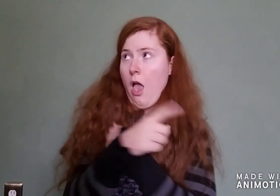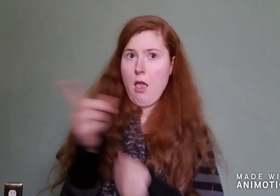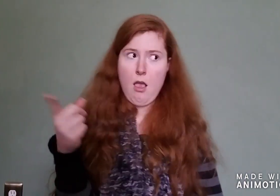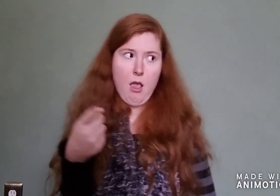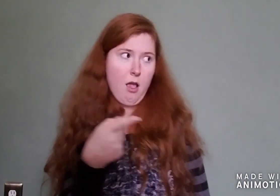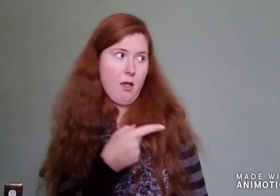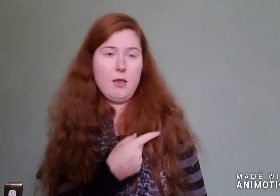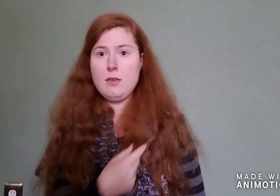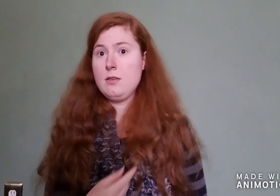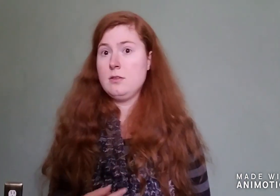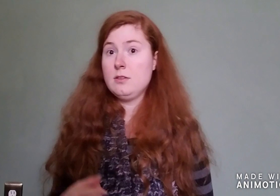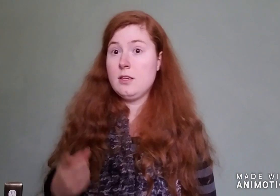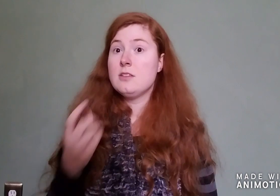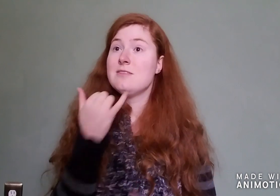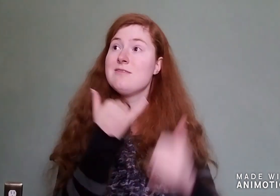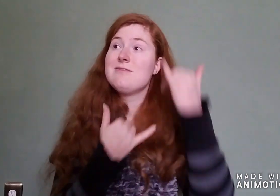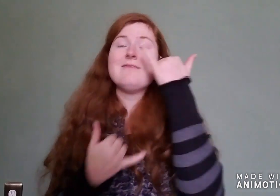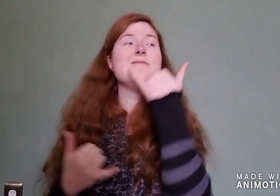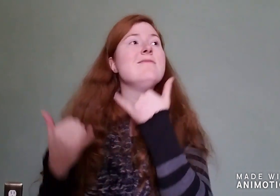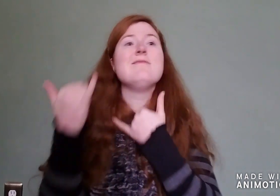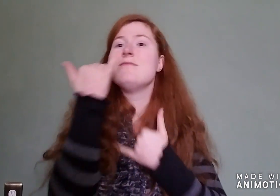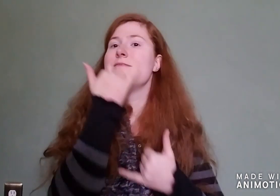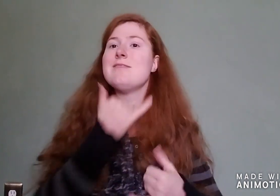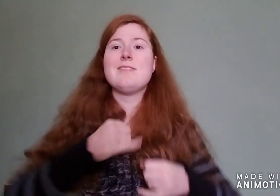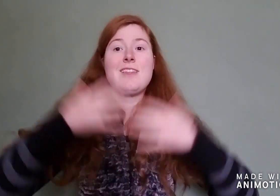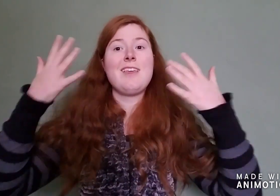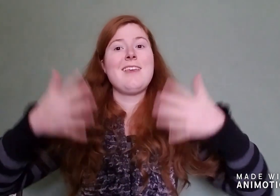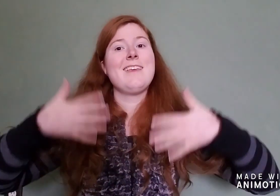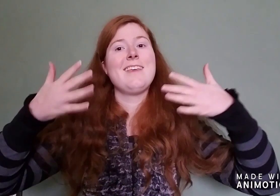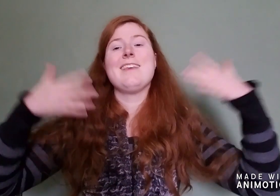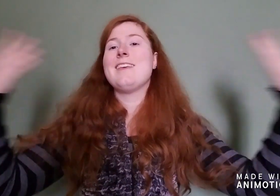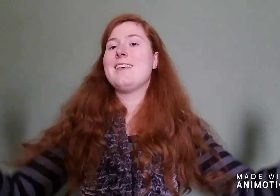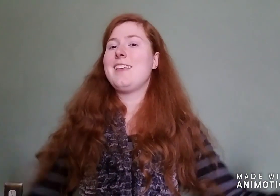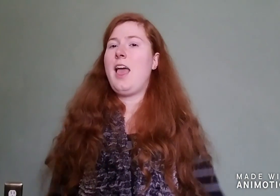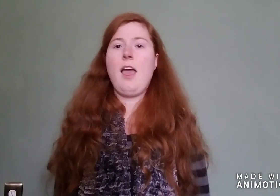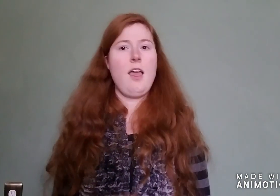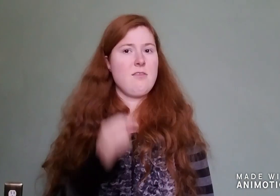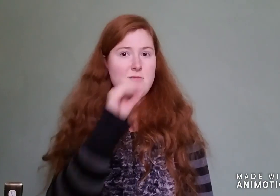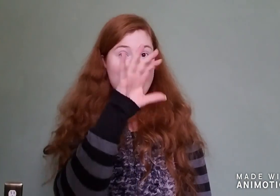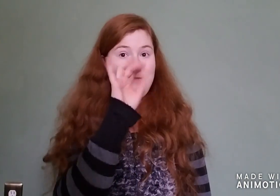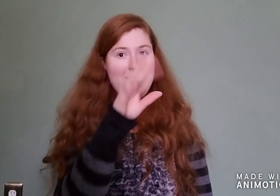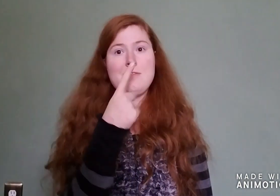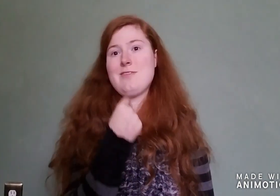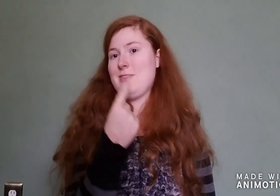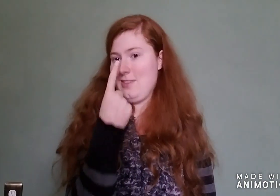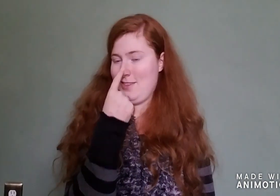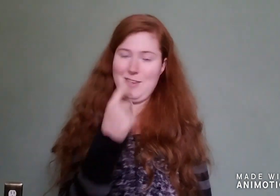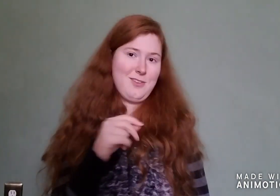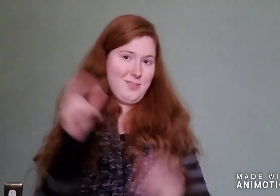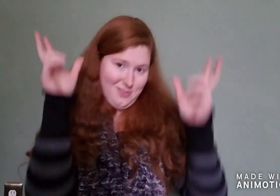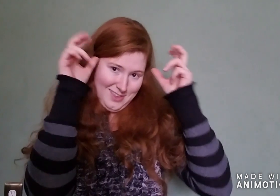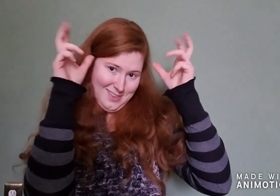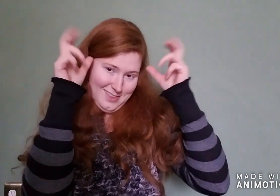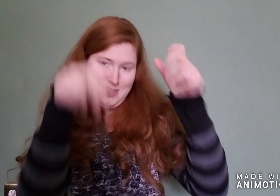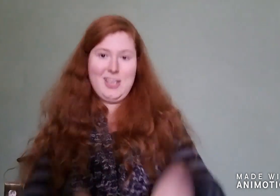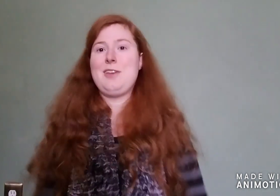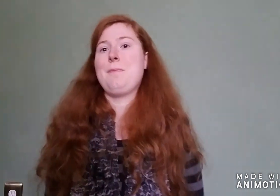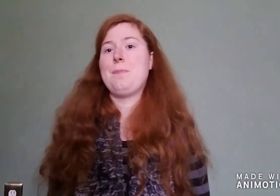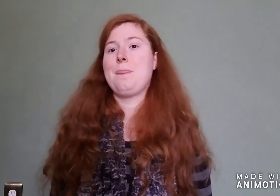as they shouted out with glee, Rudolph the Red-Nosed Reindeer, you'll go